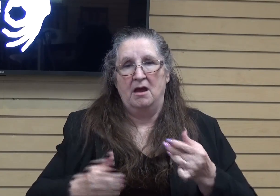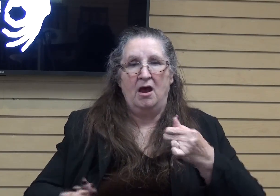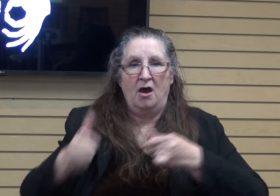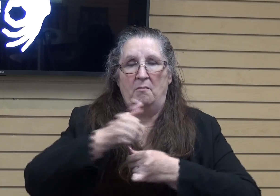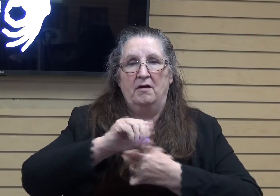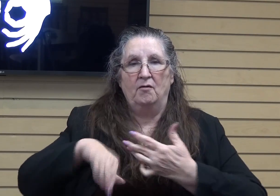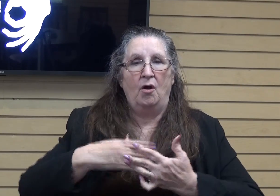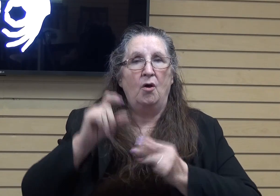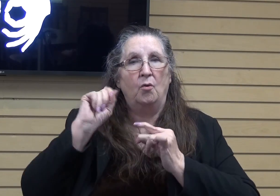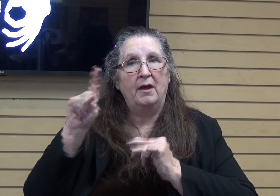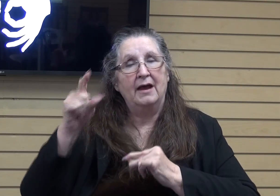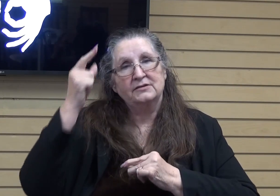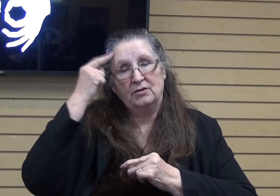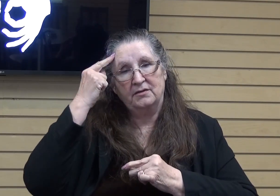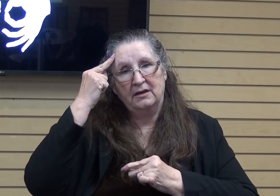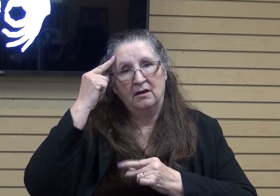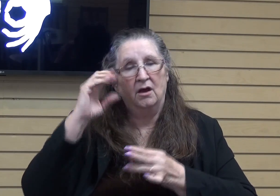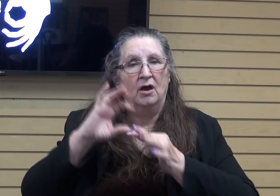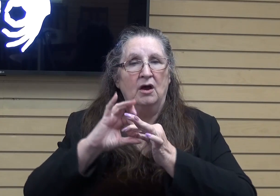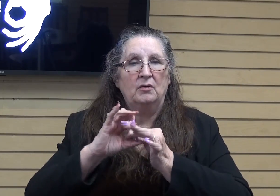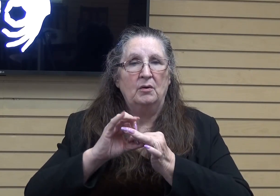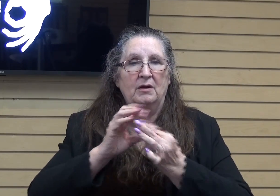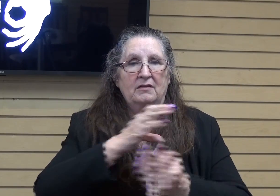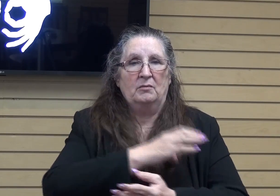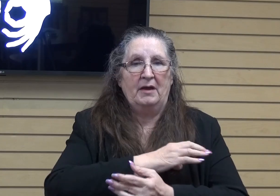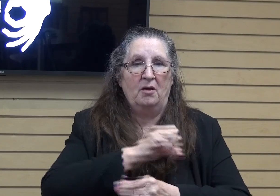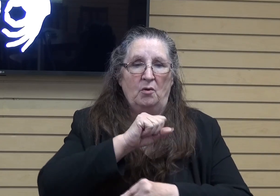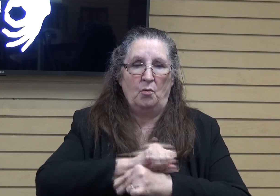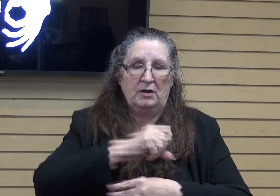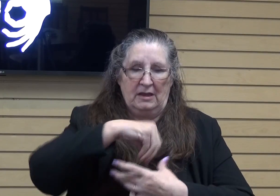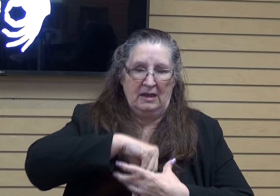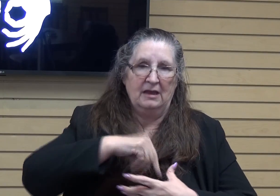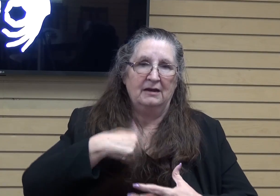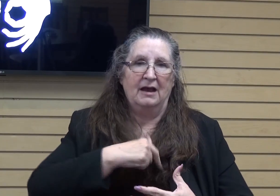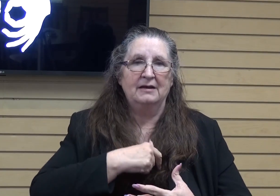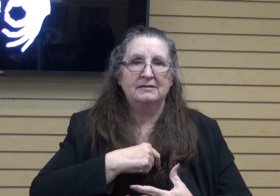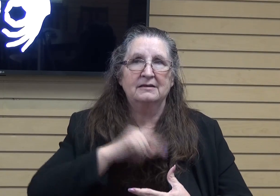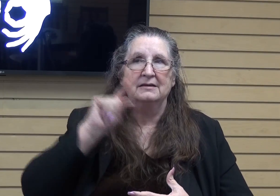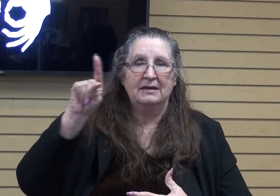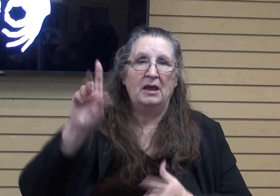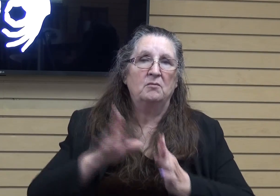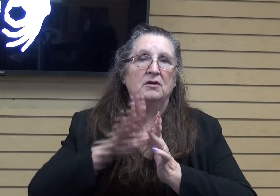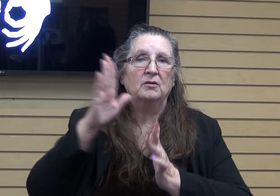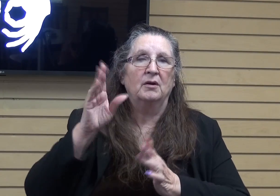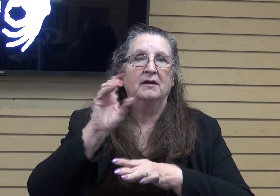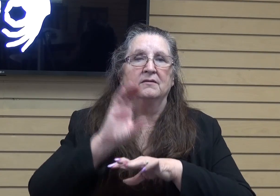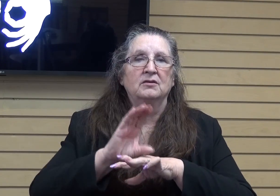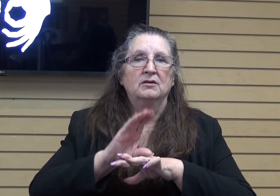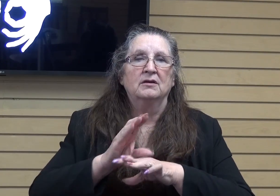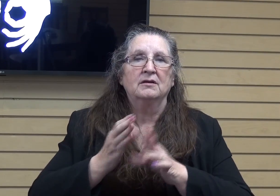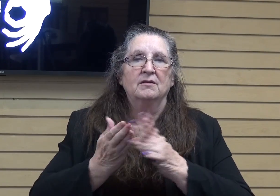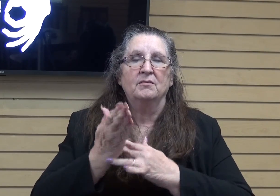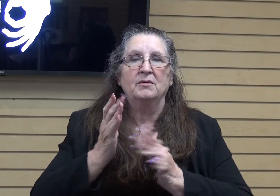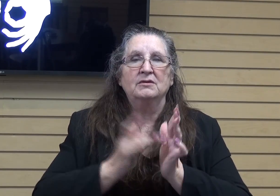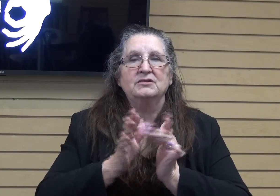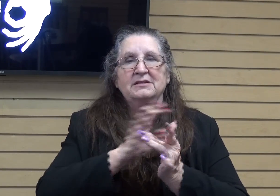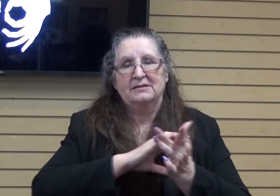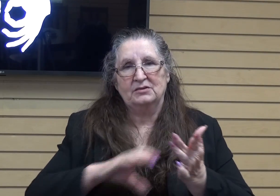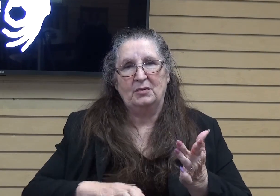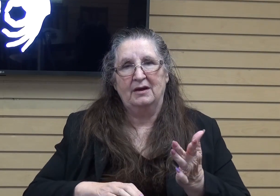that we ask or think, according to the power that works in us. To him be glory in the church by Christ Jesus to all